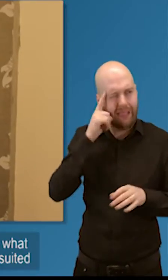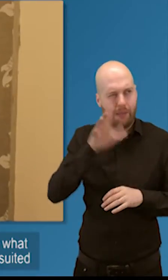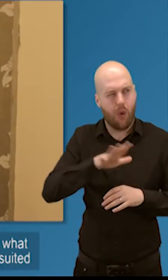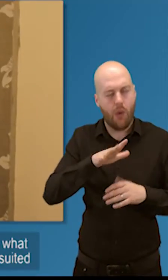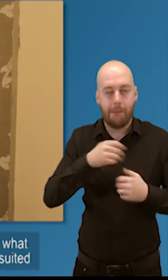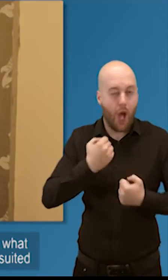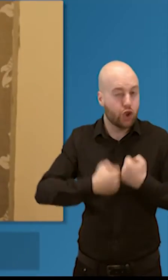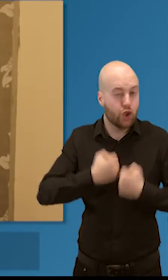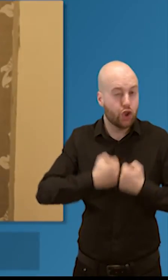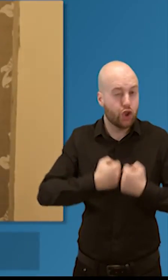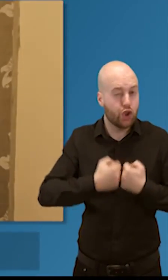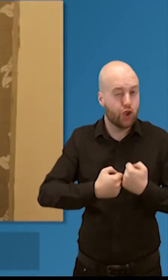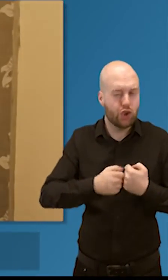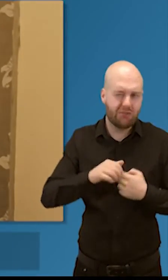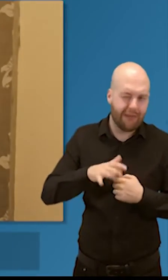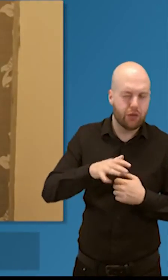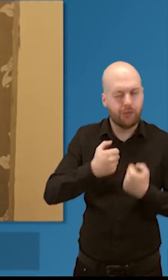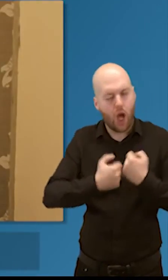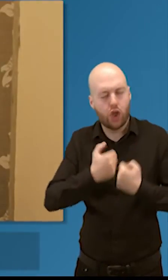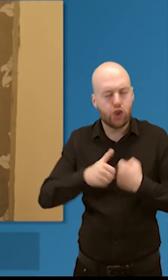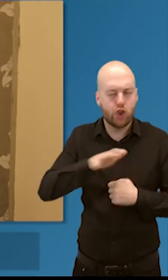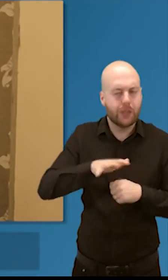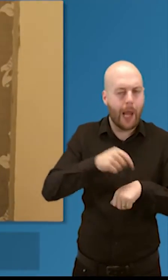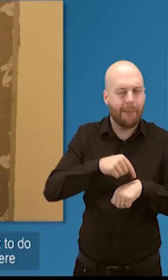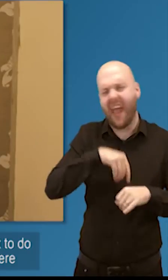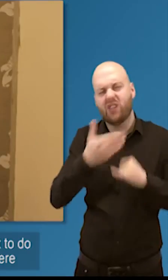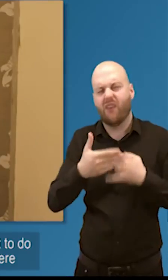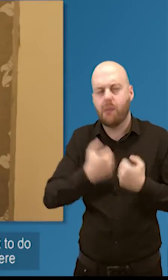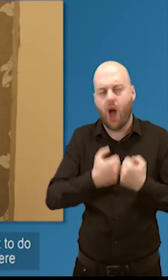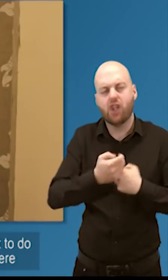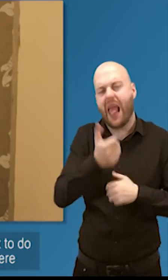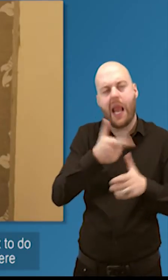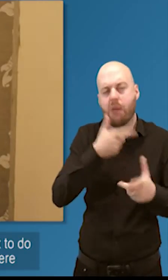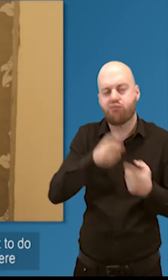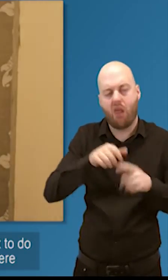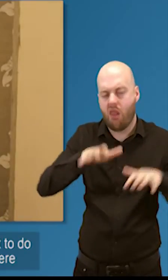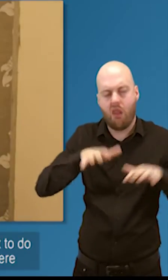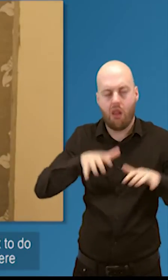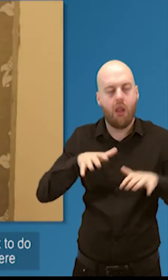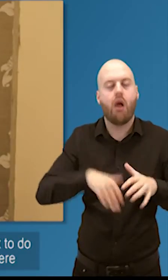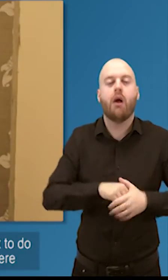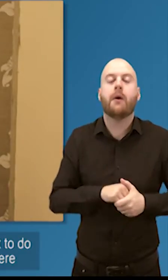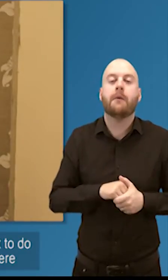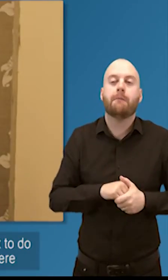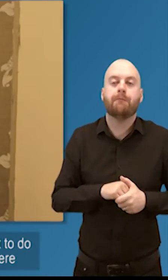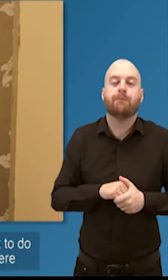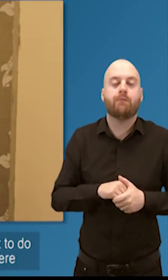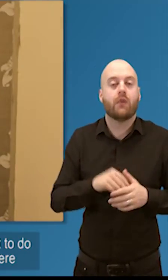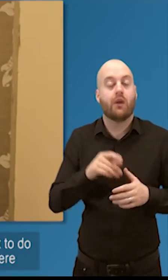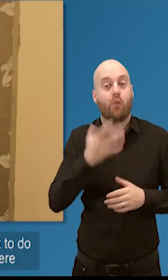so um that suited me quite nicely to be coming into that world at that point um the analysis has now been published